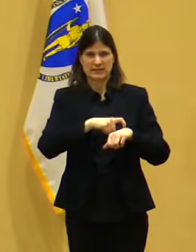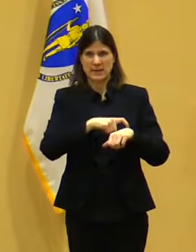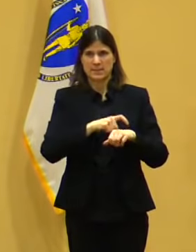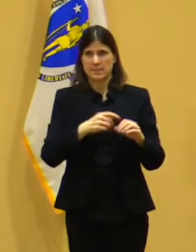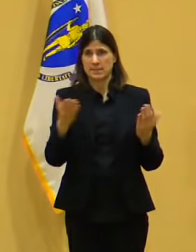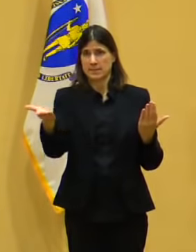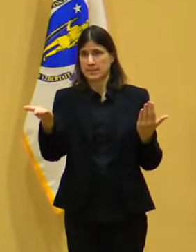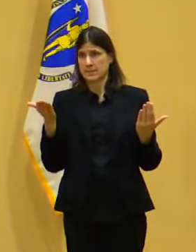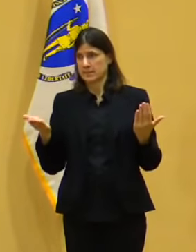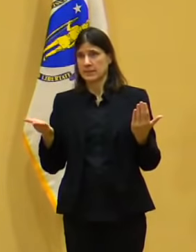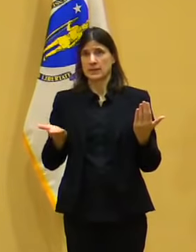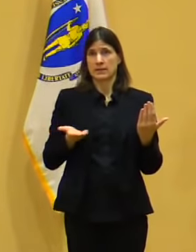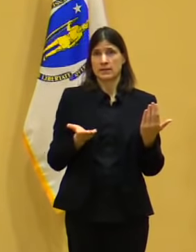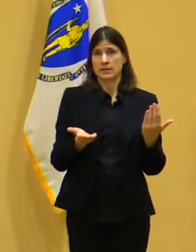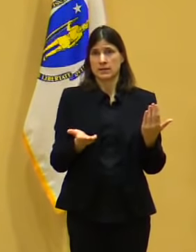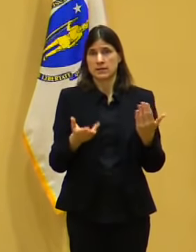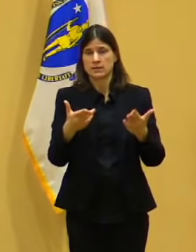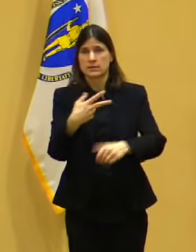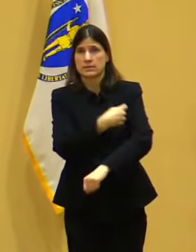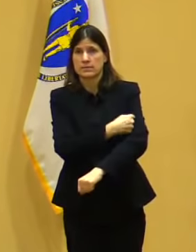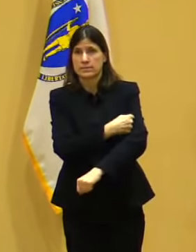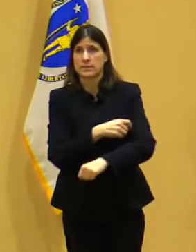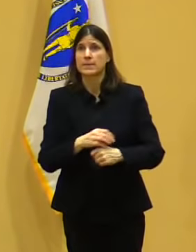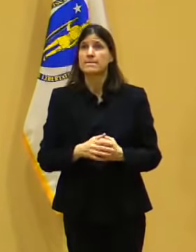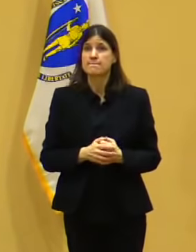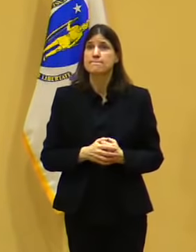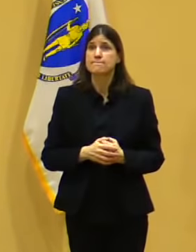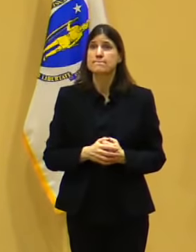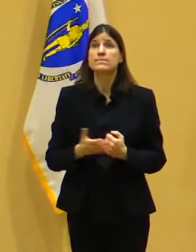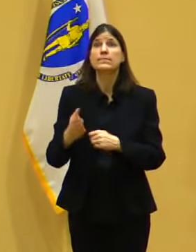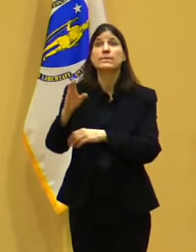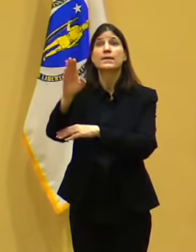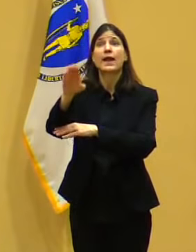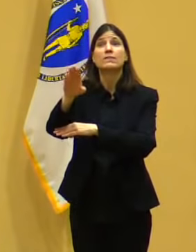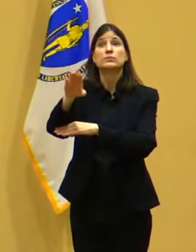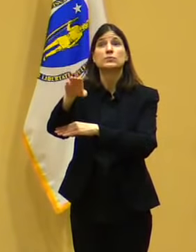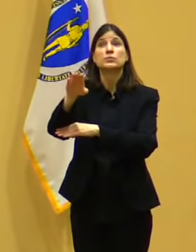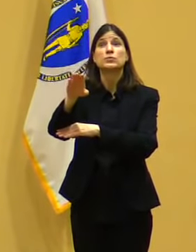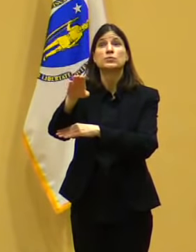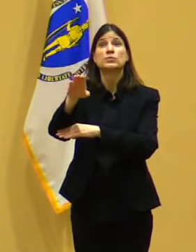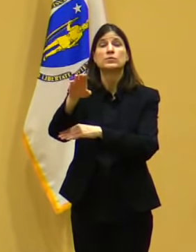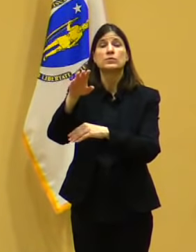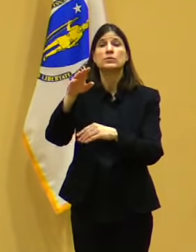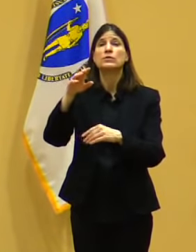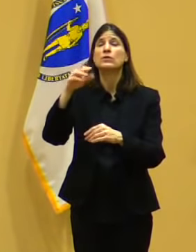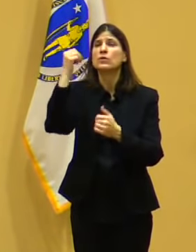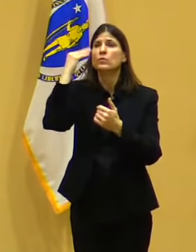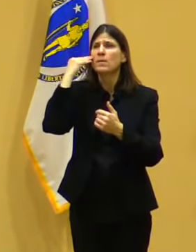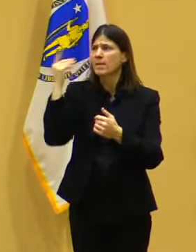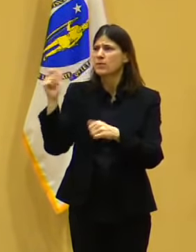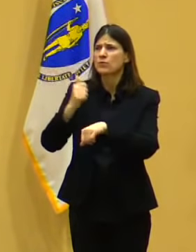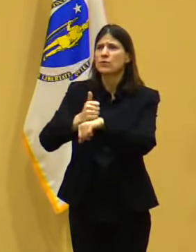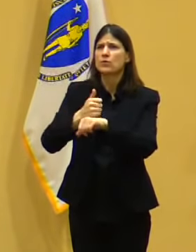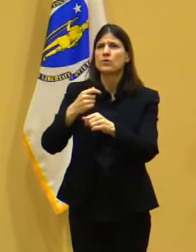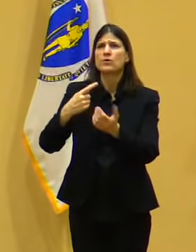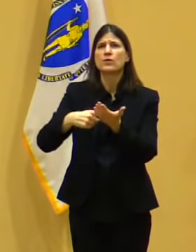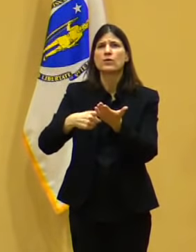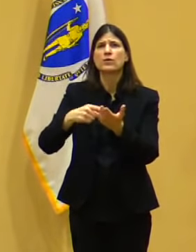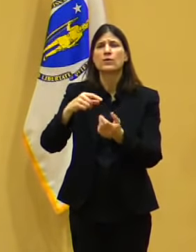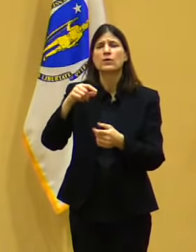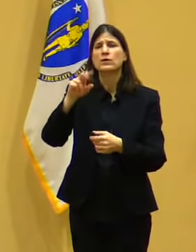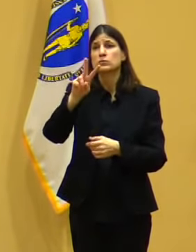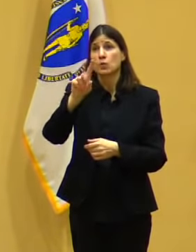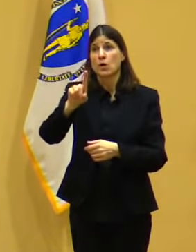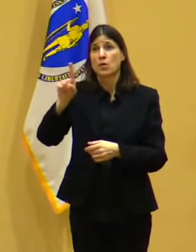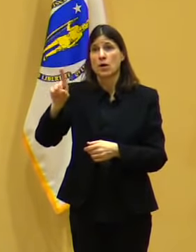schedule, and to have sort of callbacks or quick call people that you believe you can get vaccinated, who are eligible if